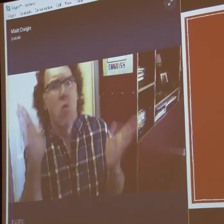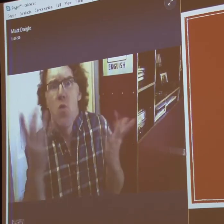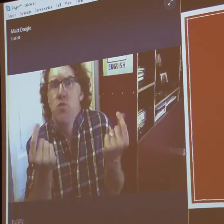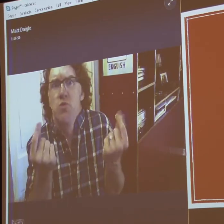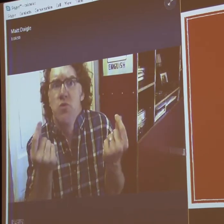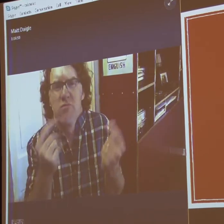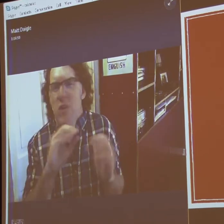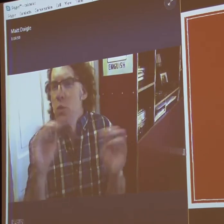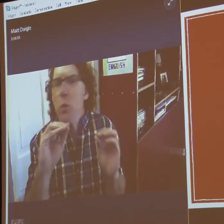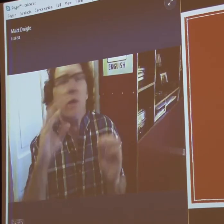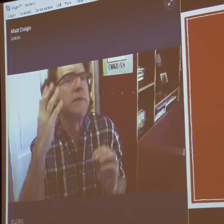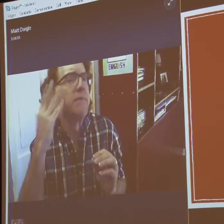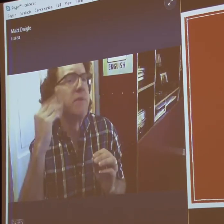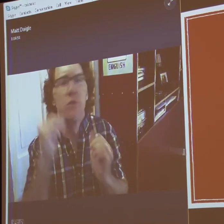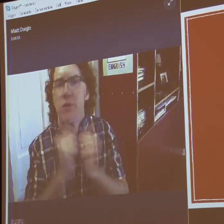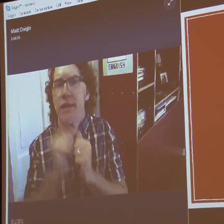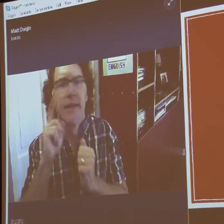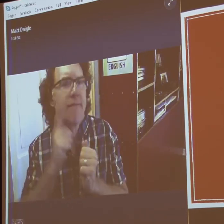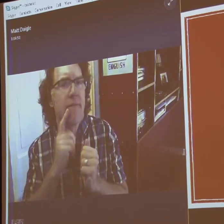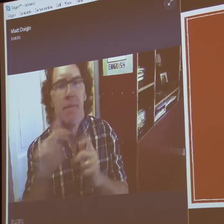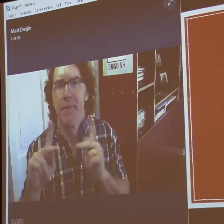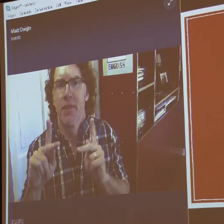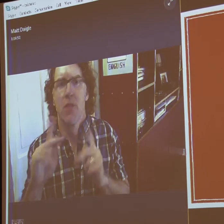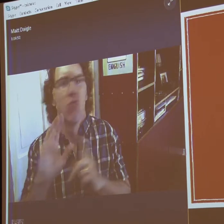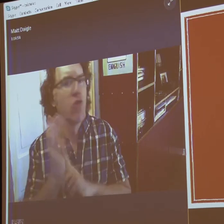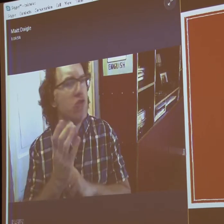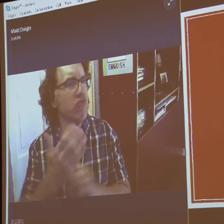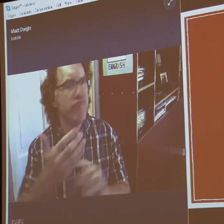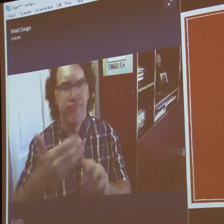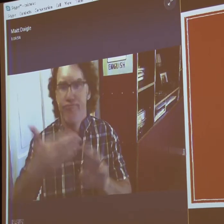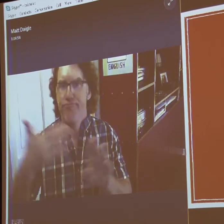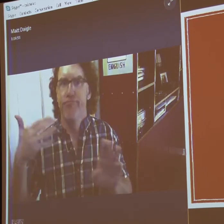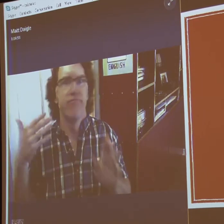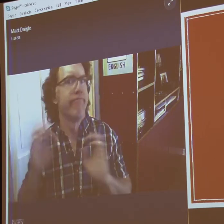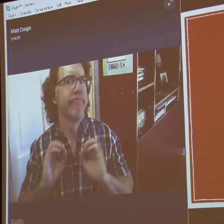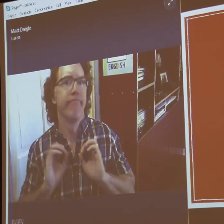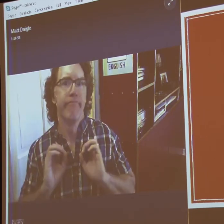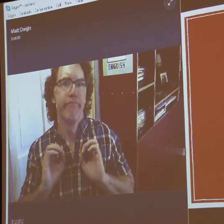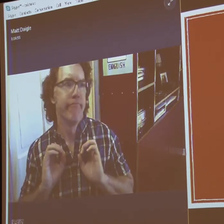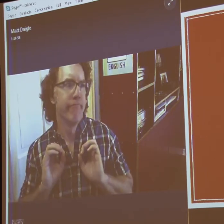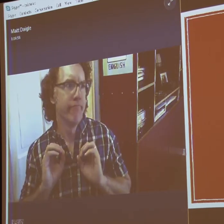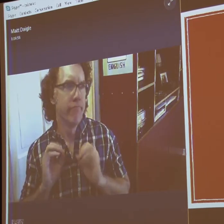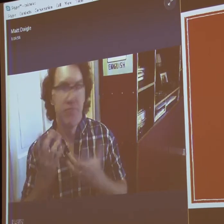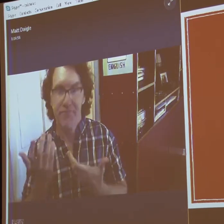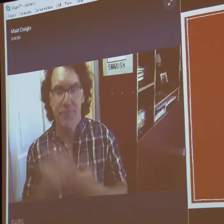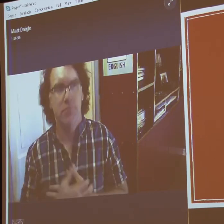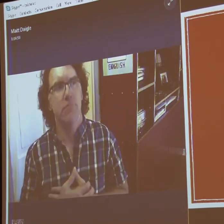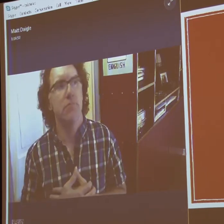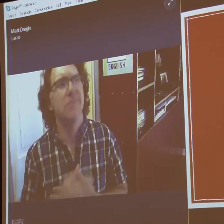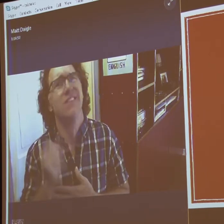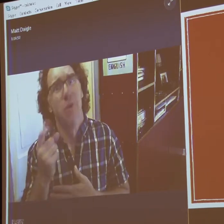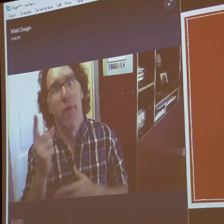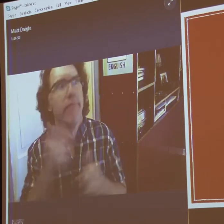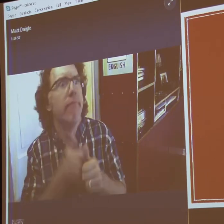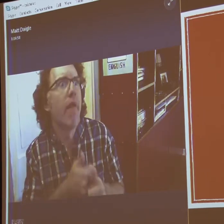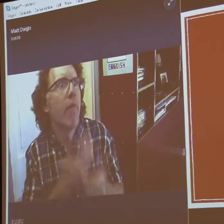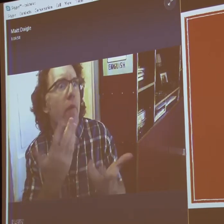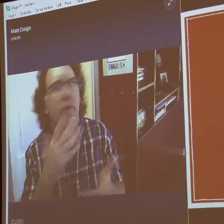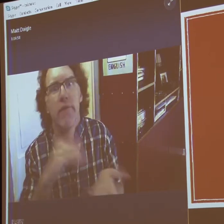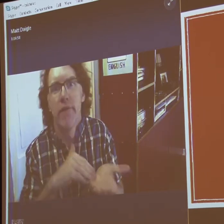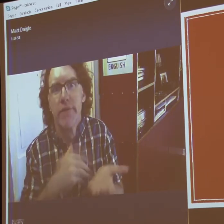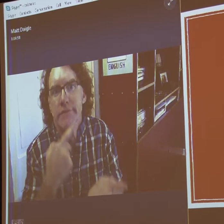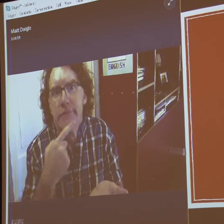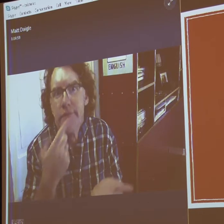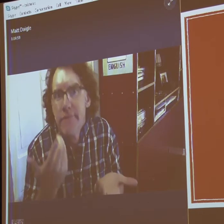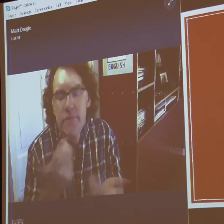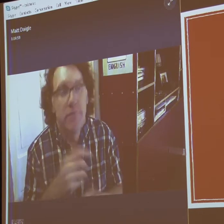And the doctor tested me. And at that time, my parents had no exposure to deaf culture. Found out that I was